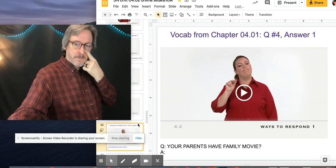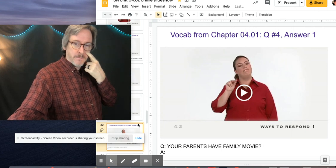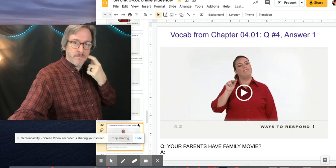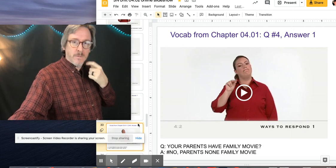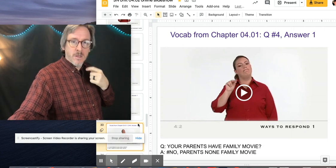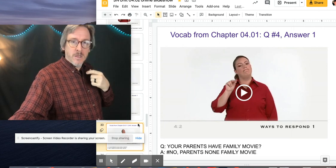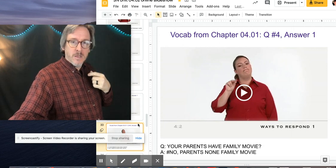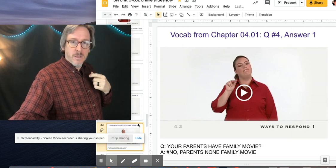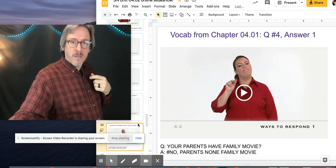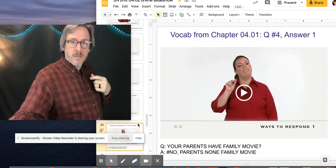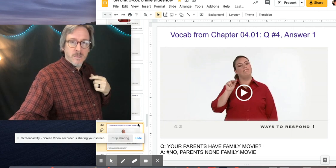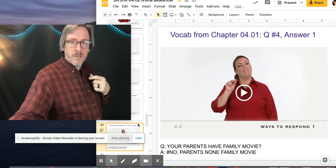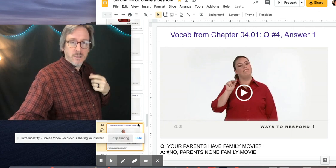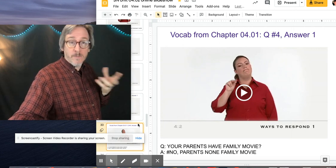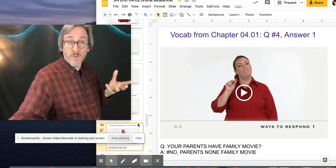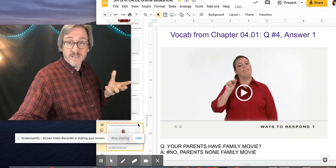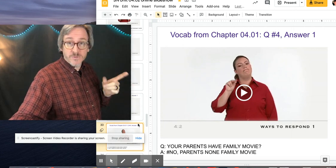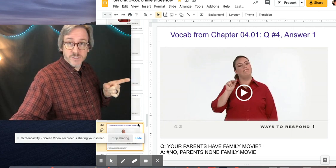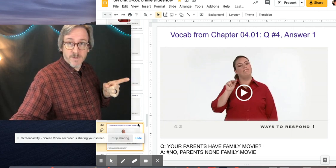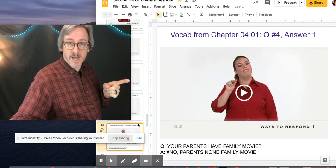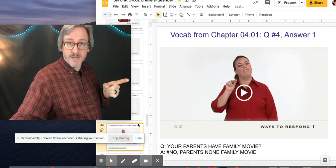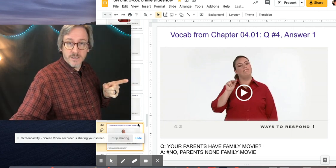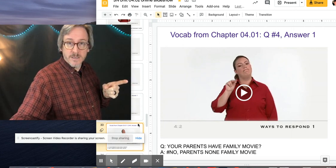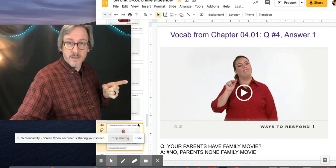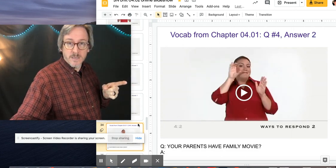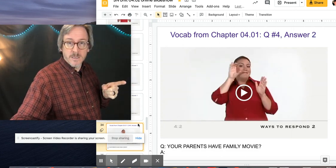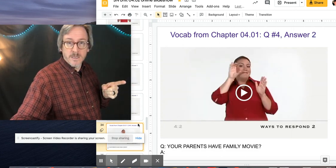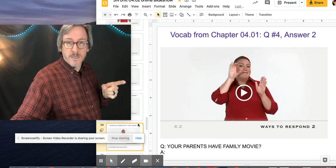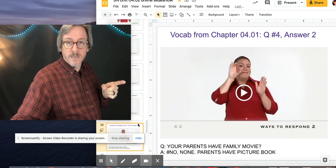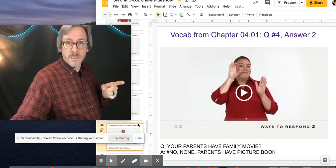And a couple of ways to respond.